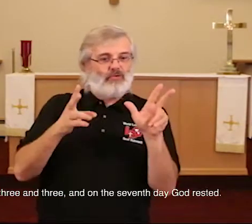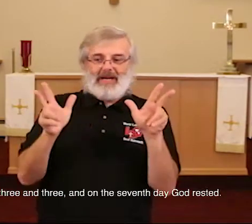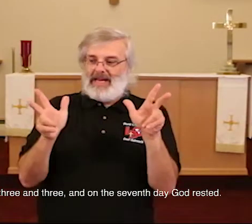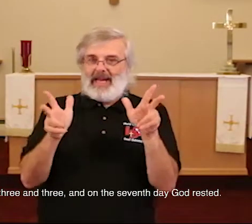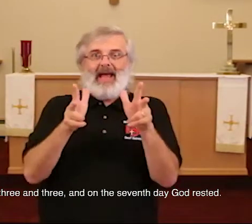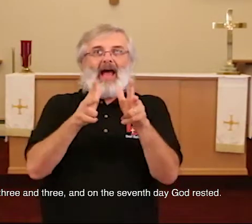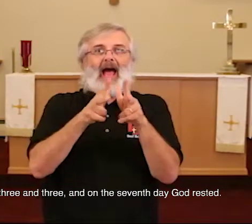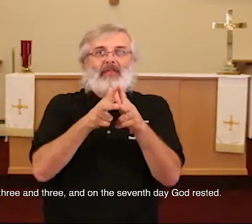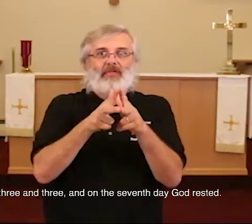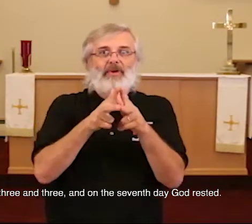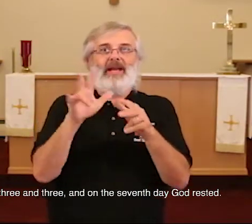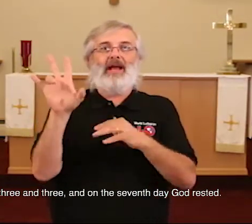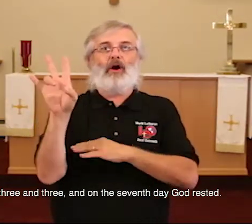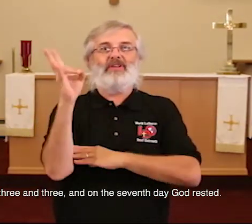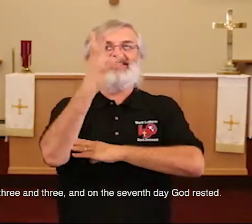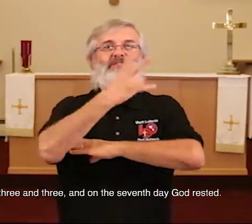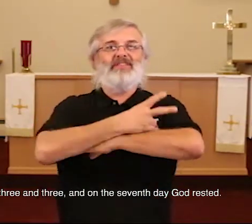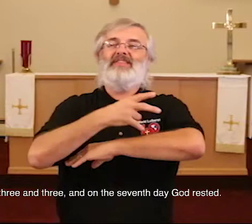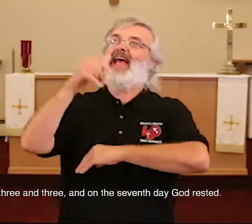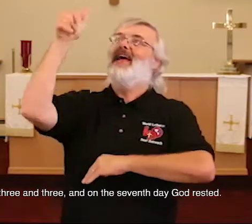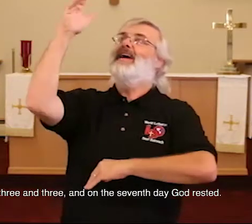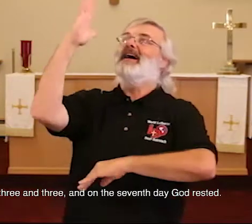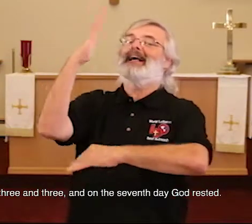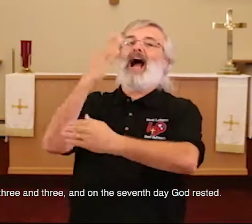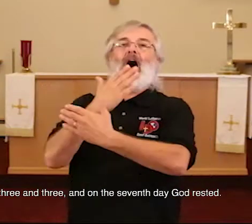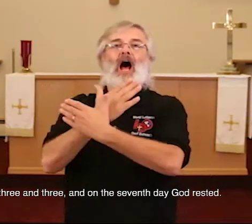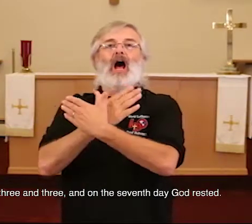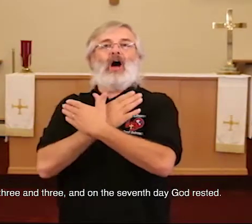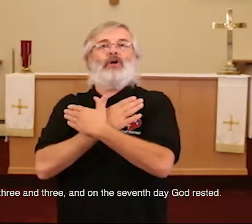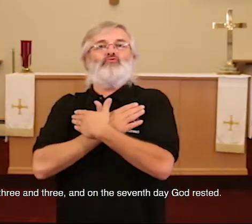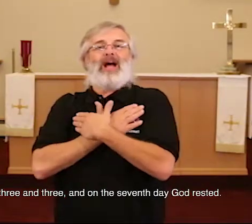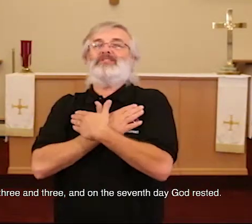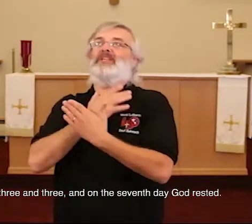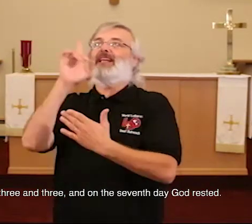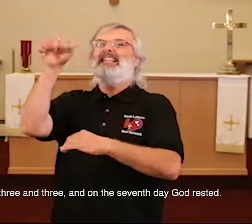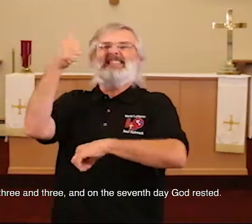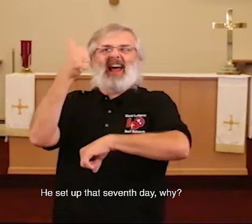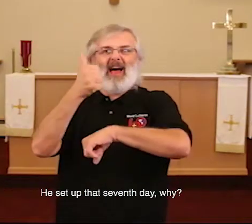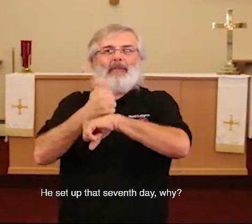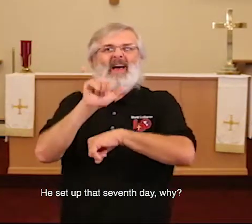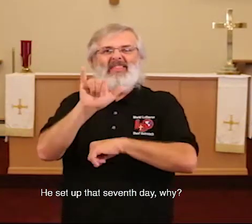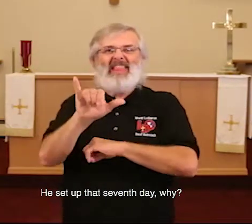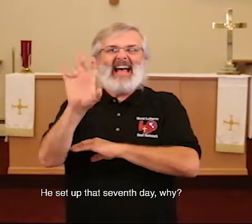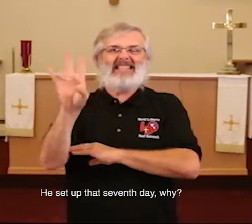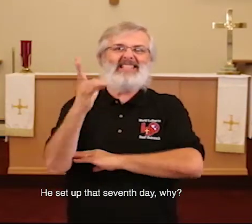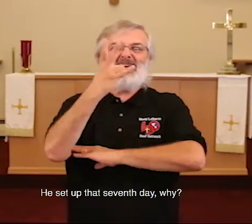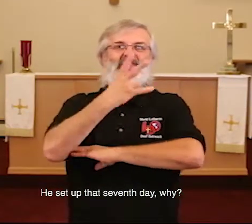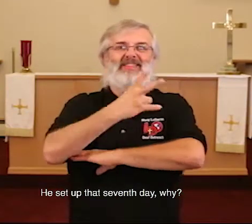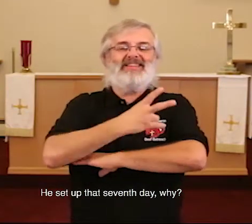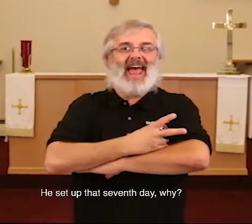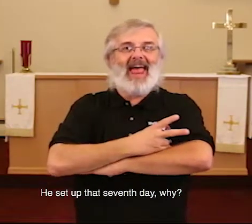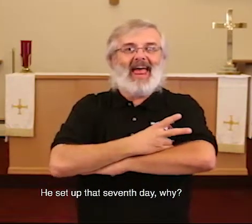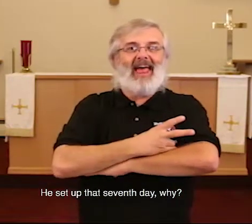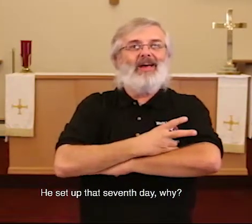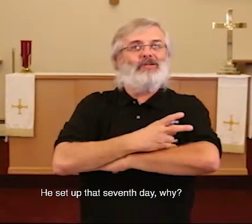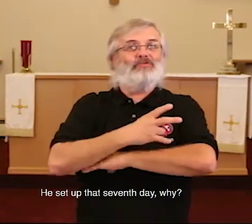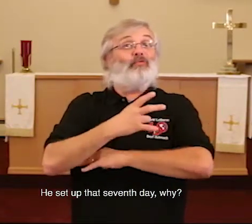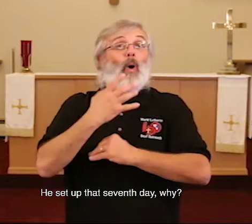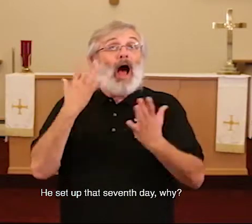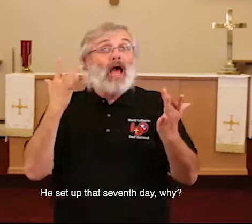three and three, on the seventh day, God rested, he set up that seventh day, why?